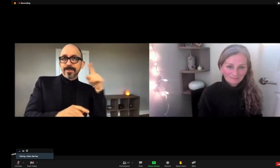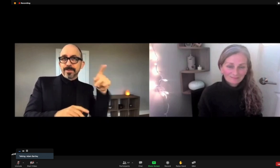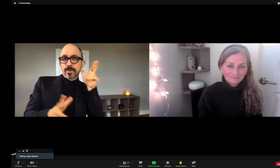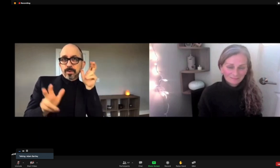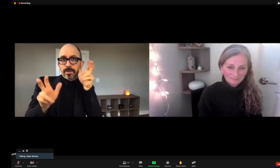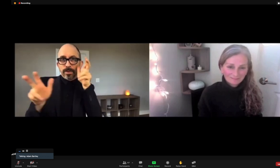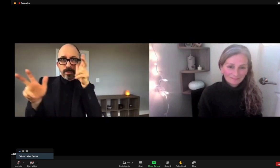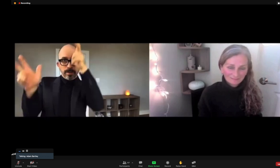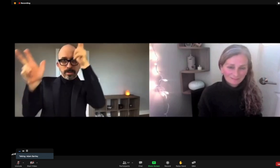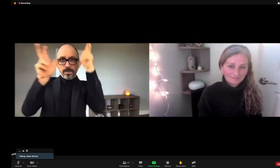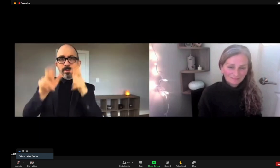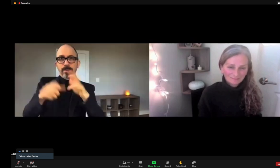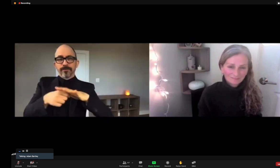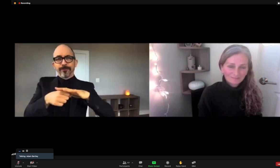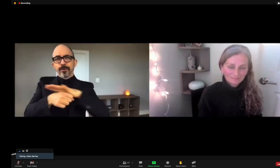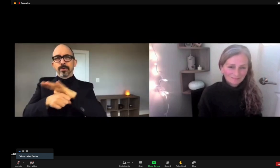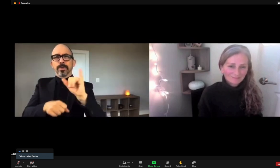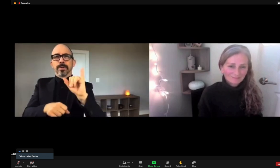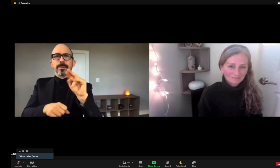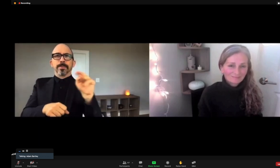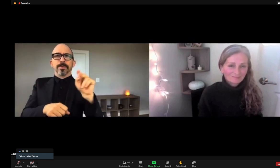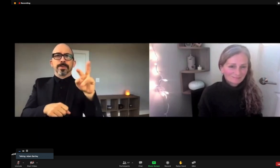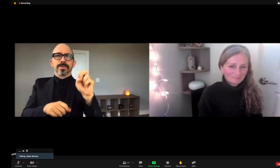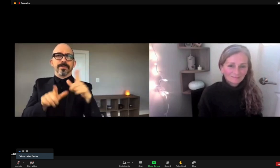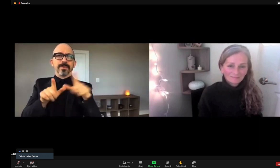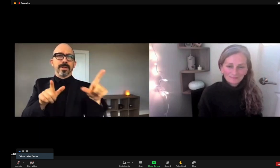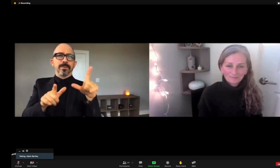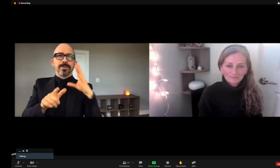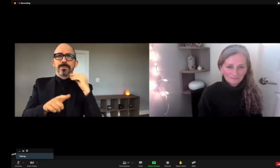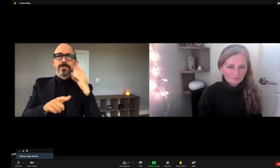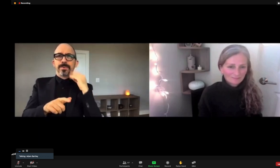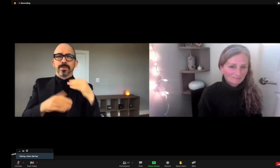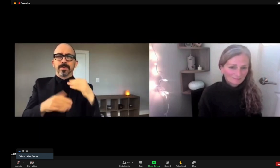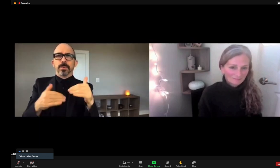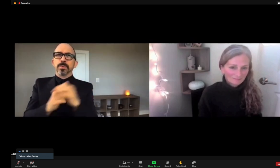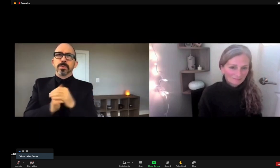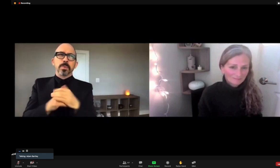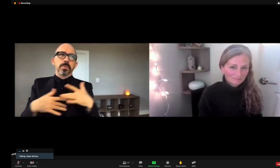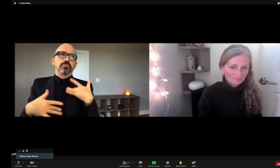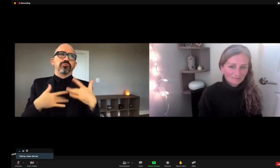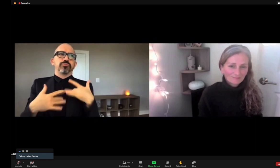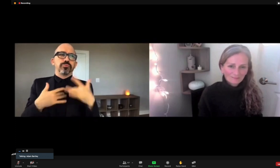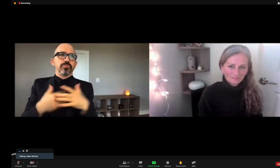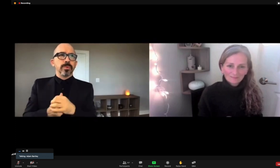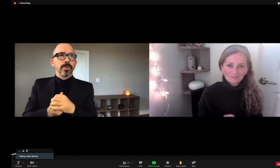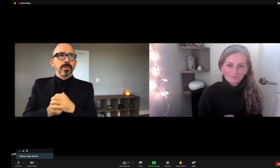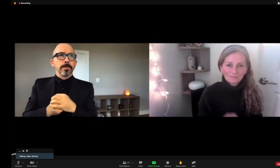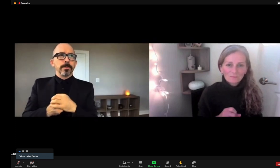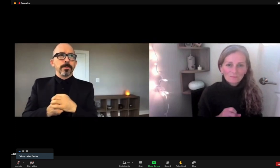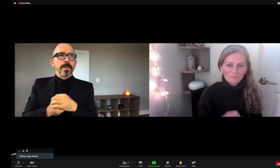audio versions of any media. This kind of bilingual experience is amazing. So exciting.